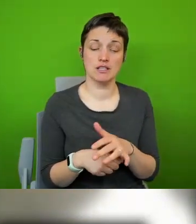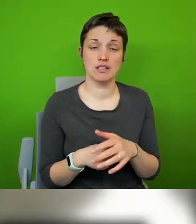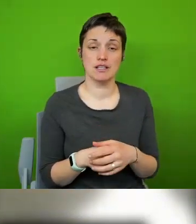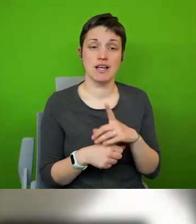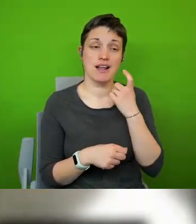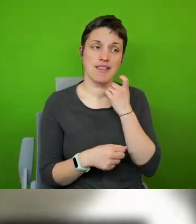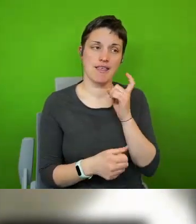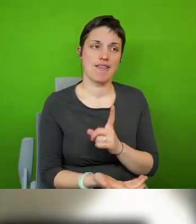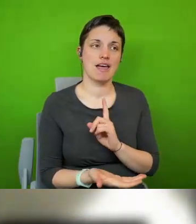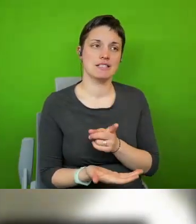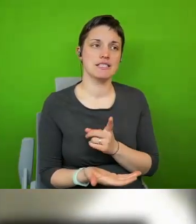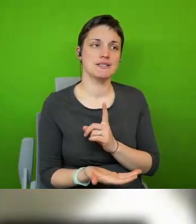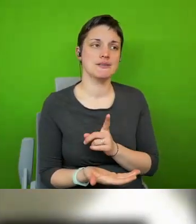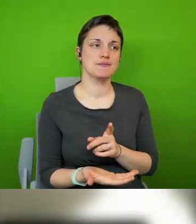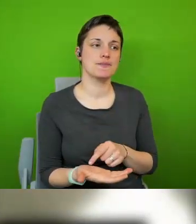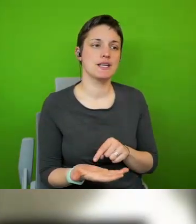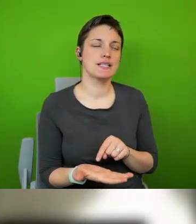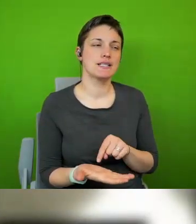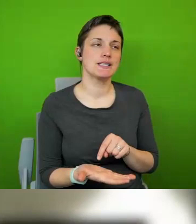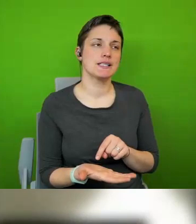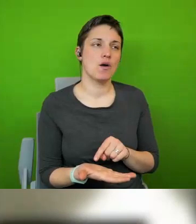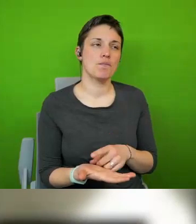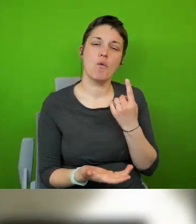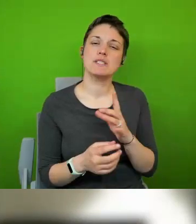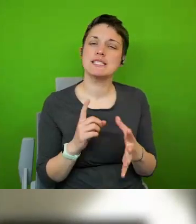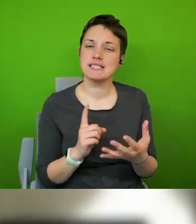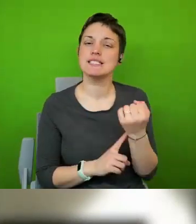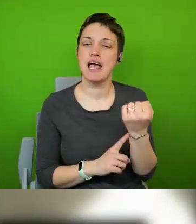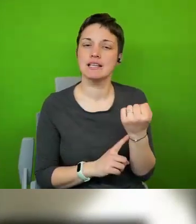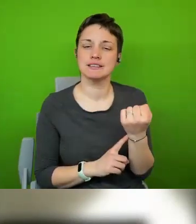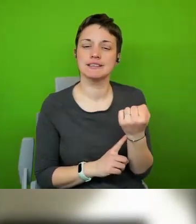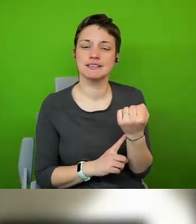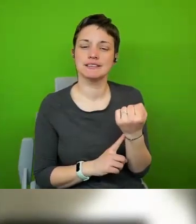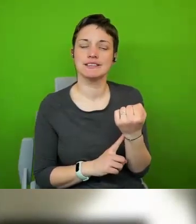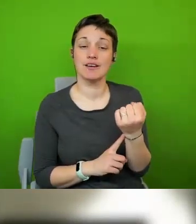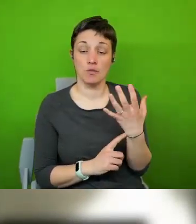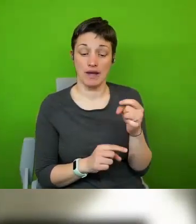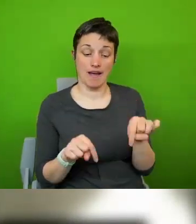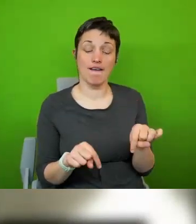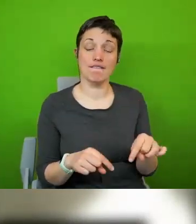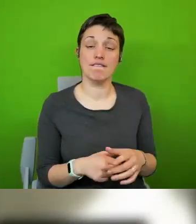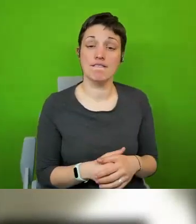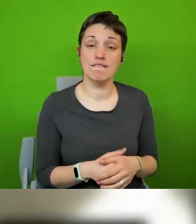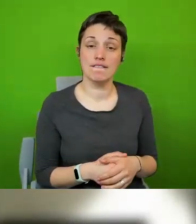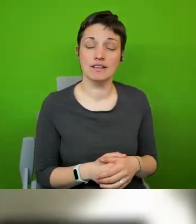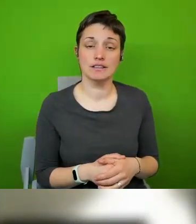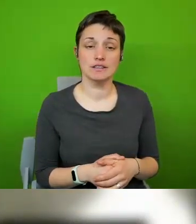perhaps one of the one of the successes uh that that we have here and that is also and